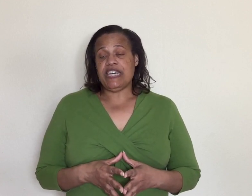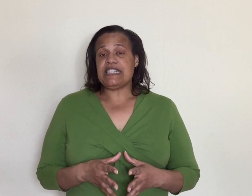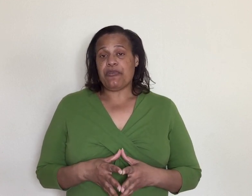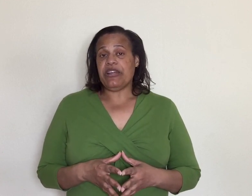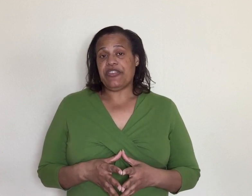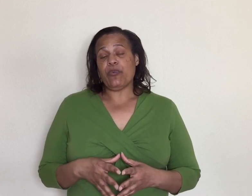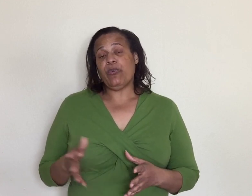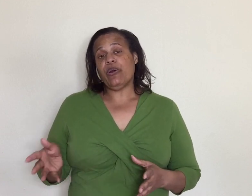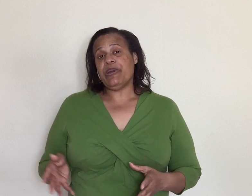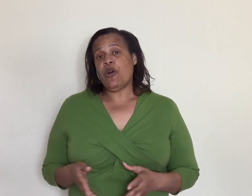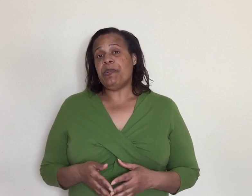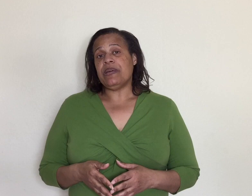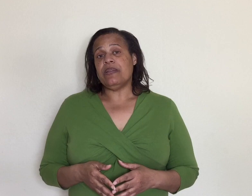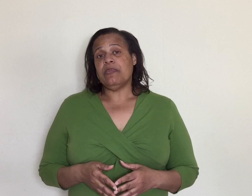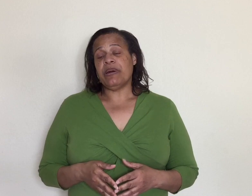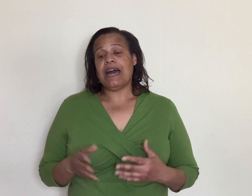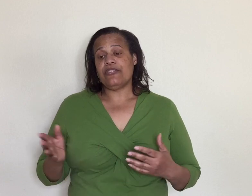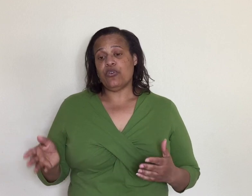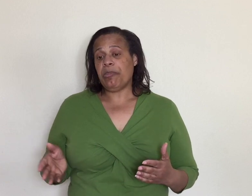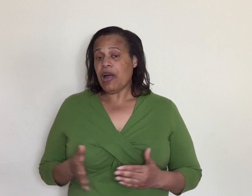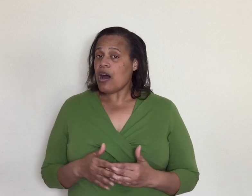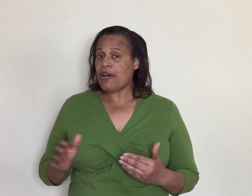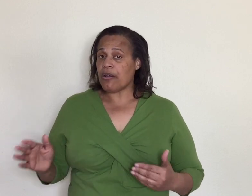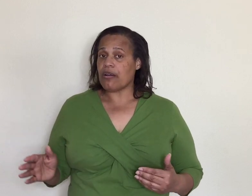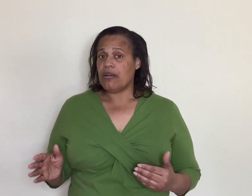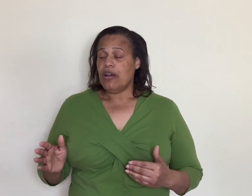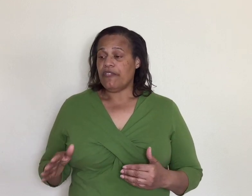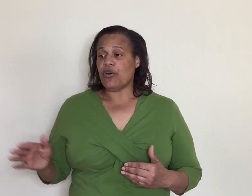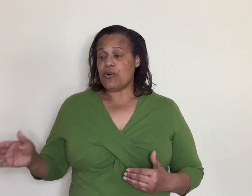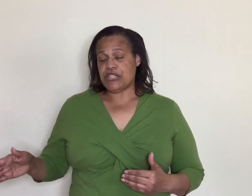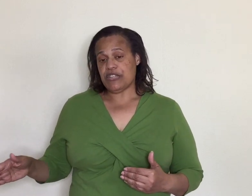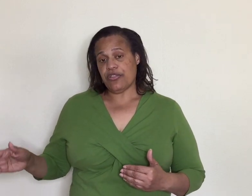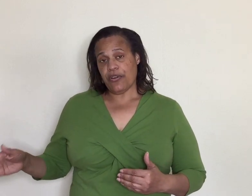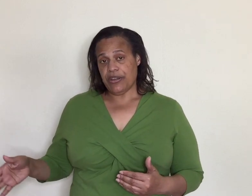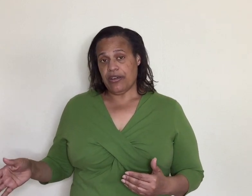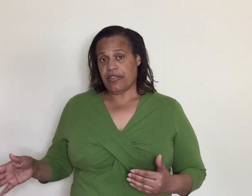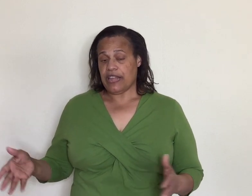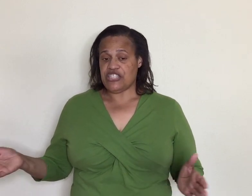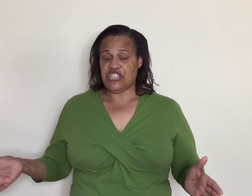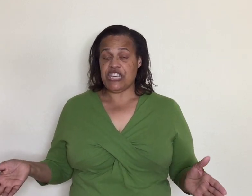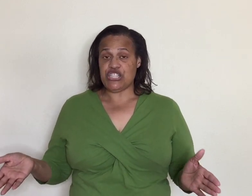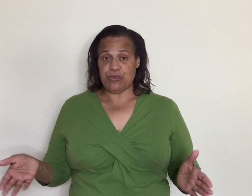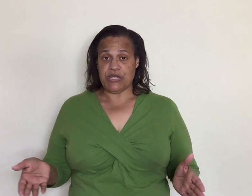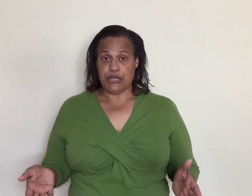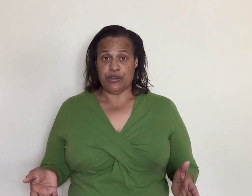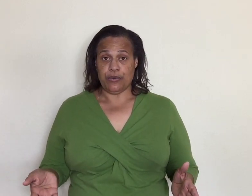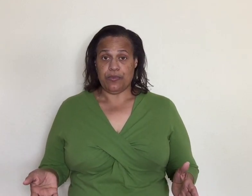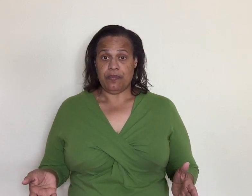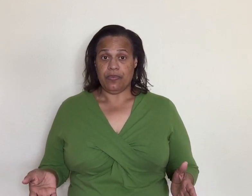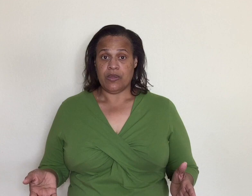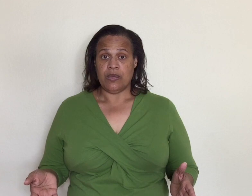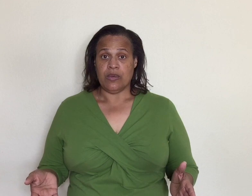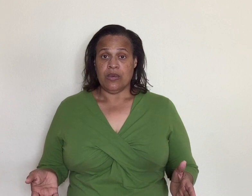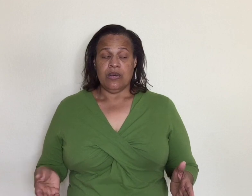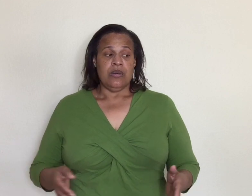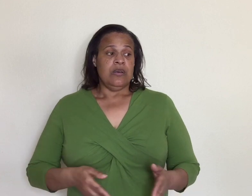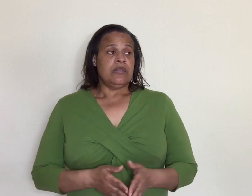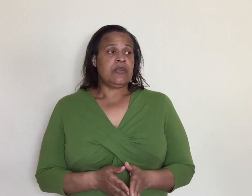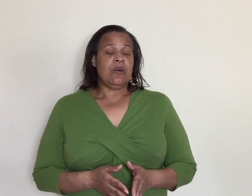is i really think we will be opening but i do applaud her for going to the 30th like she said she was gonna do so